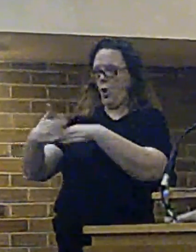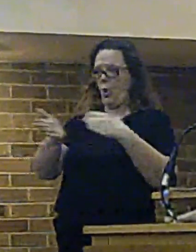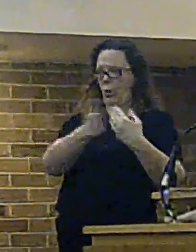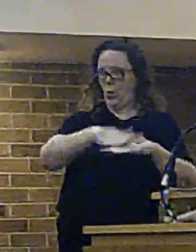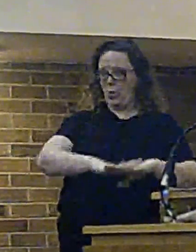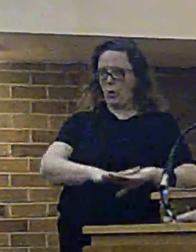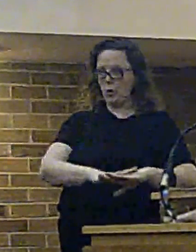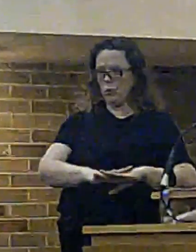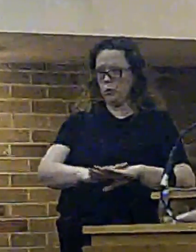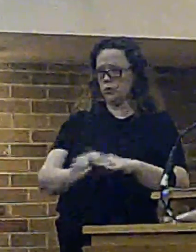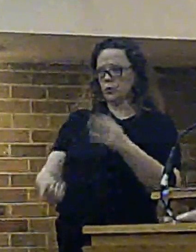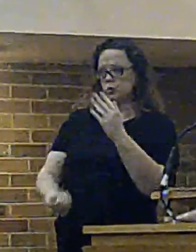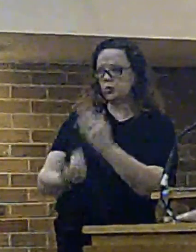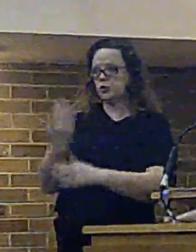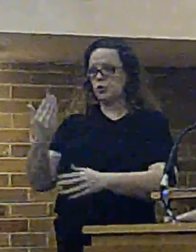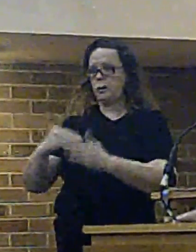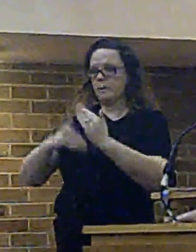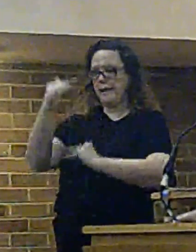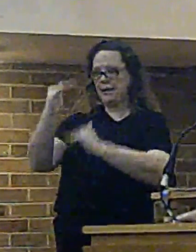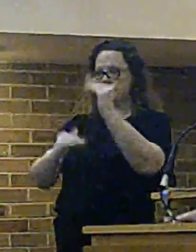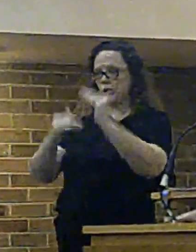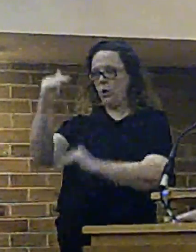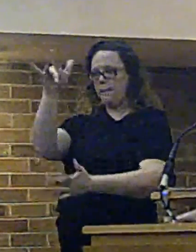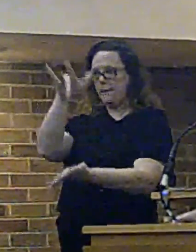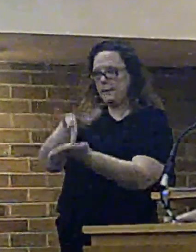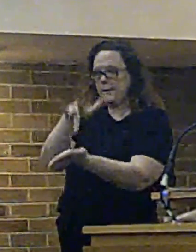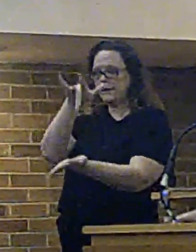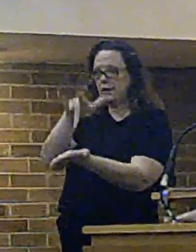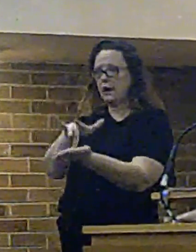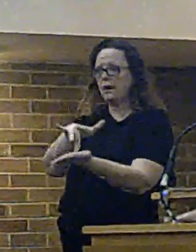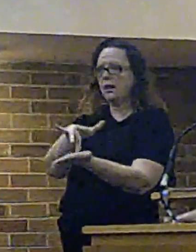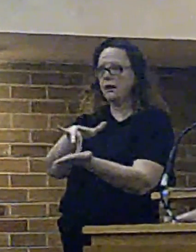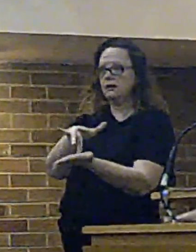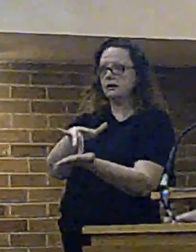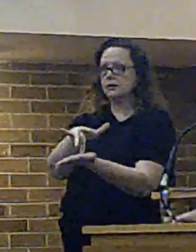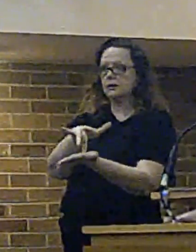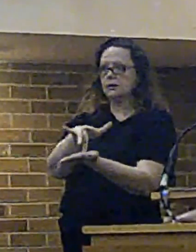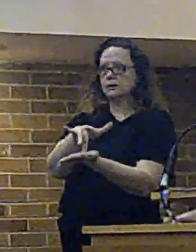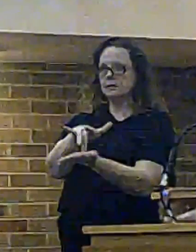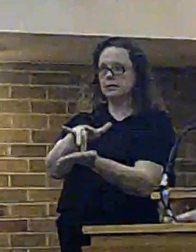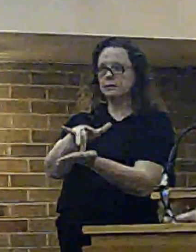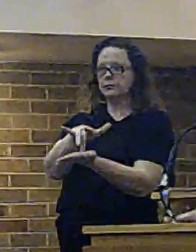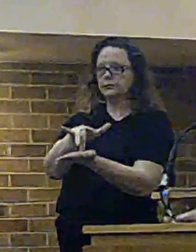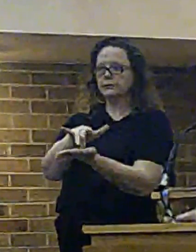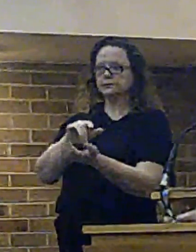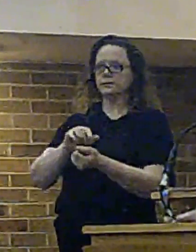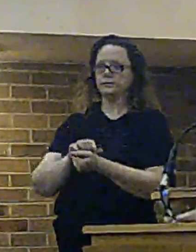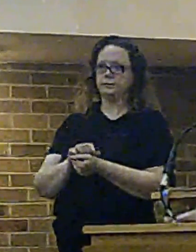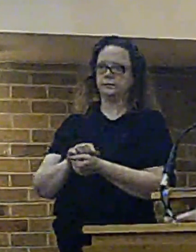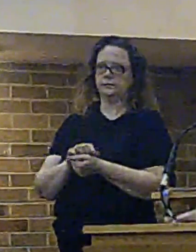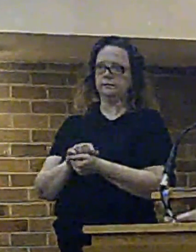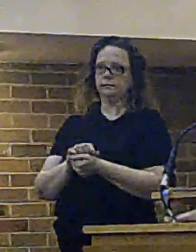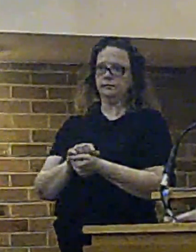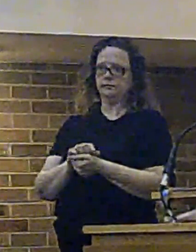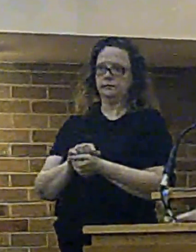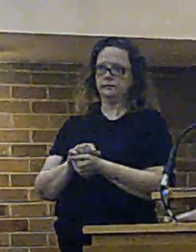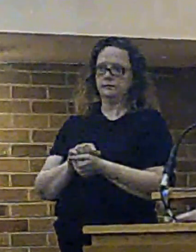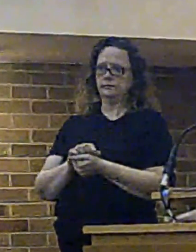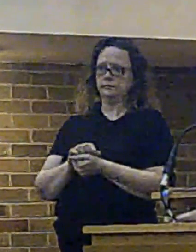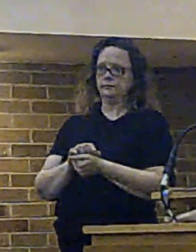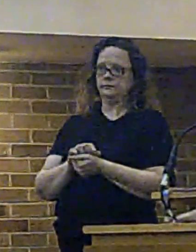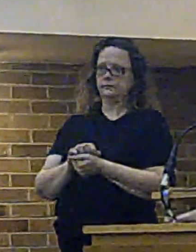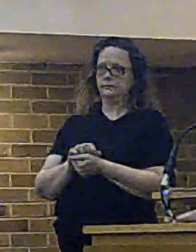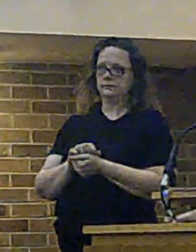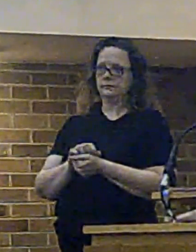build a new station at an optimal distance in between the two stations here marked the